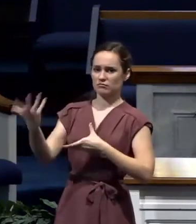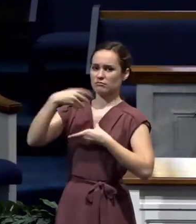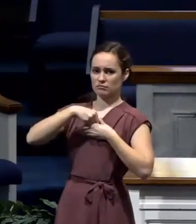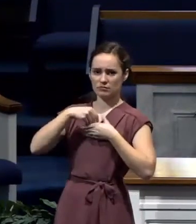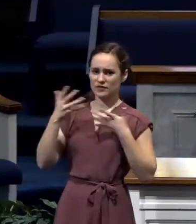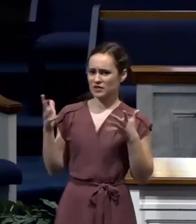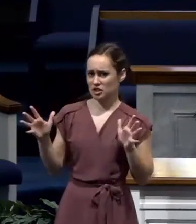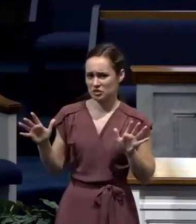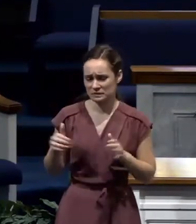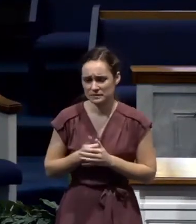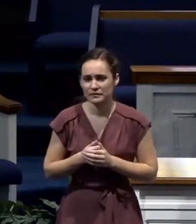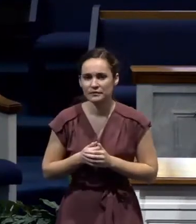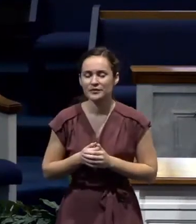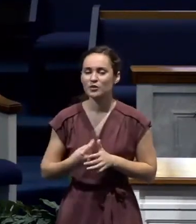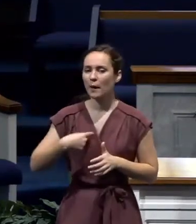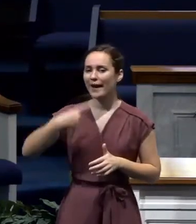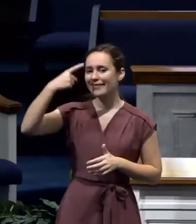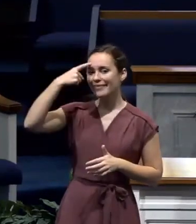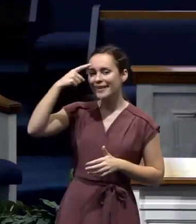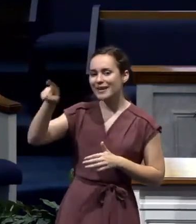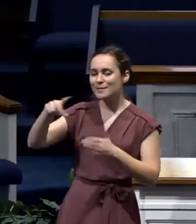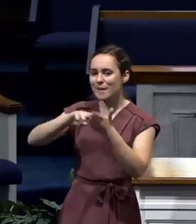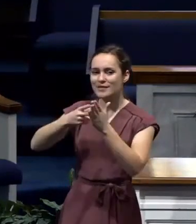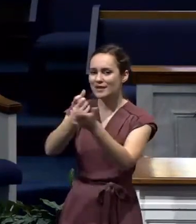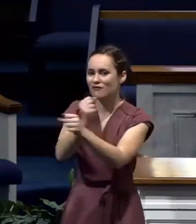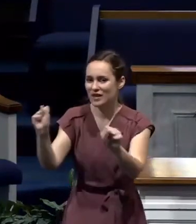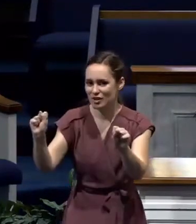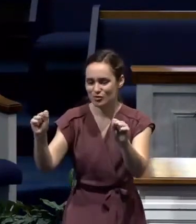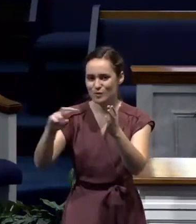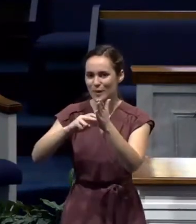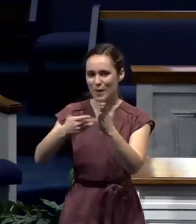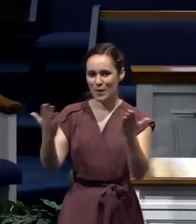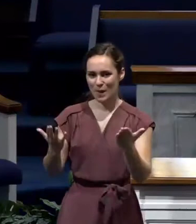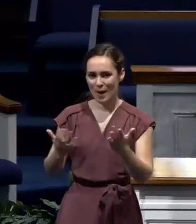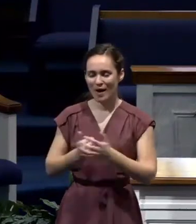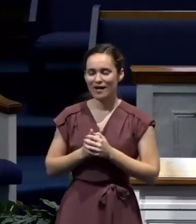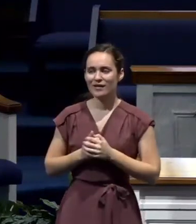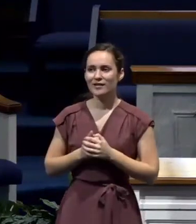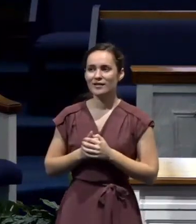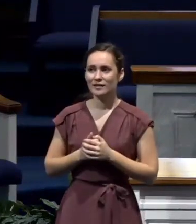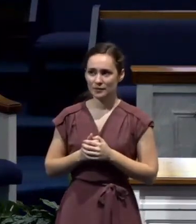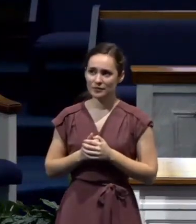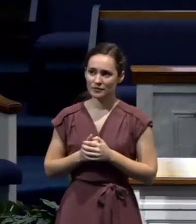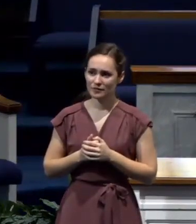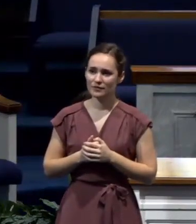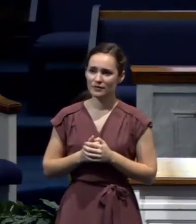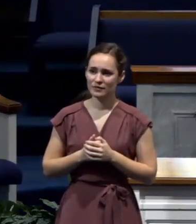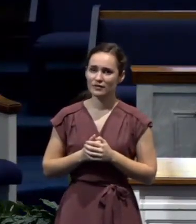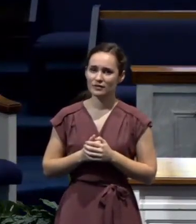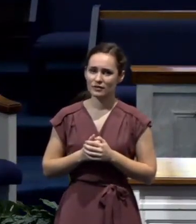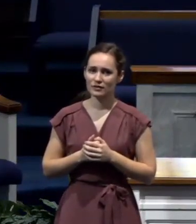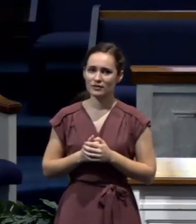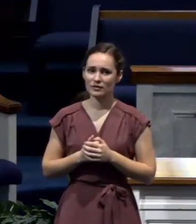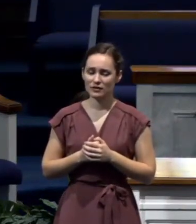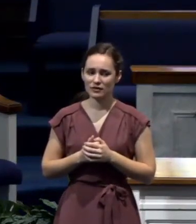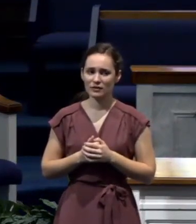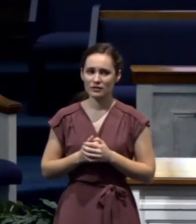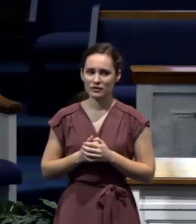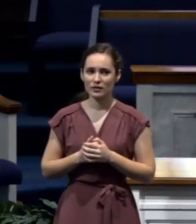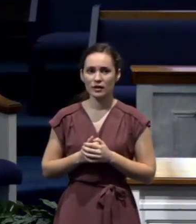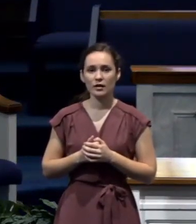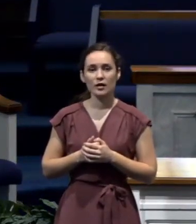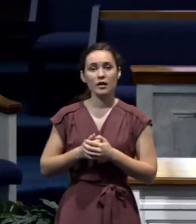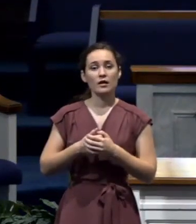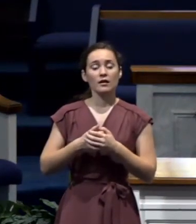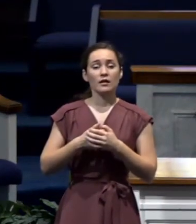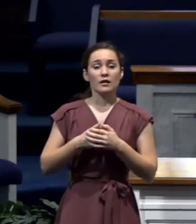happened. I think what he's referring to here about his salvation is I think he's referring to the part of salvation that we're all